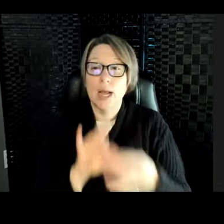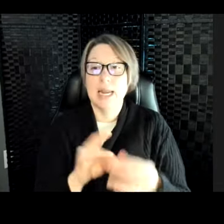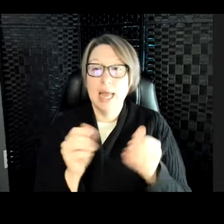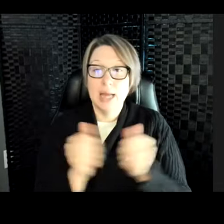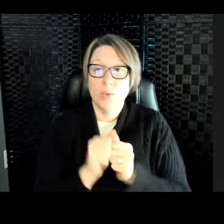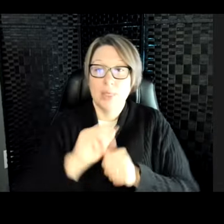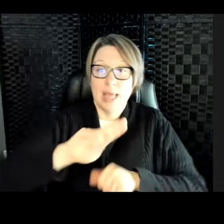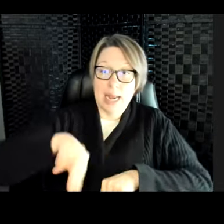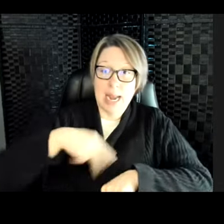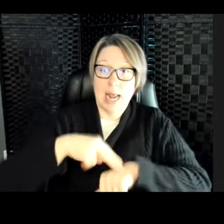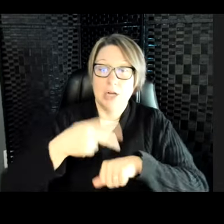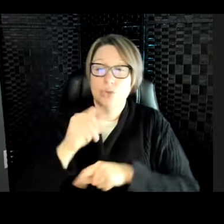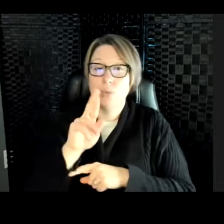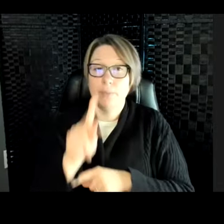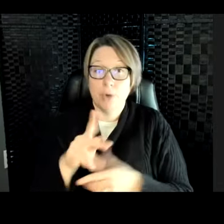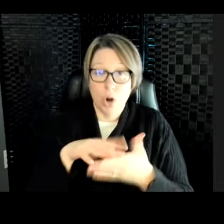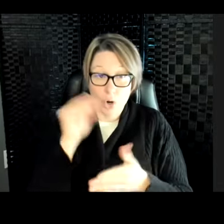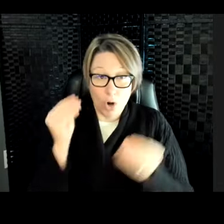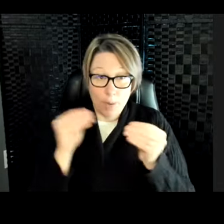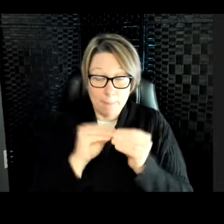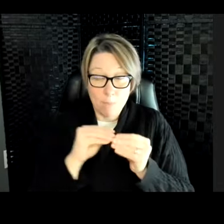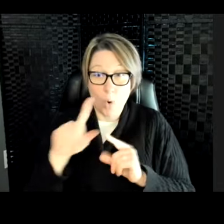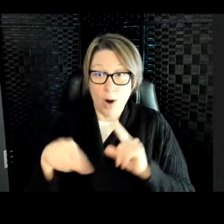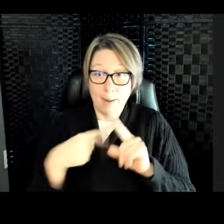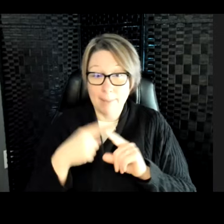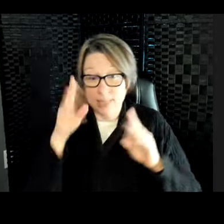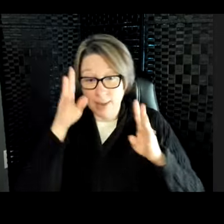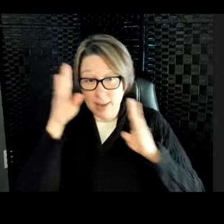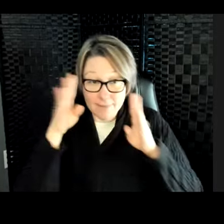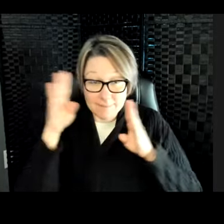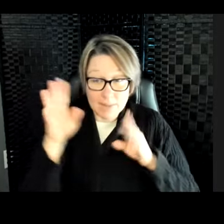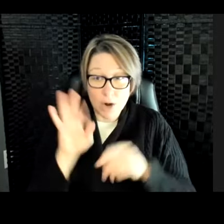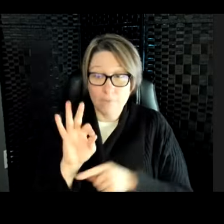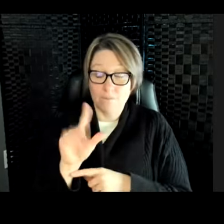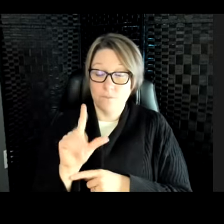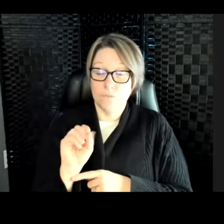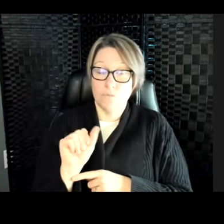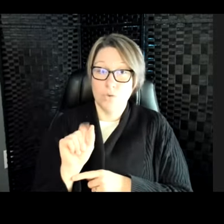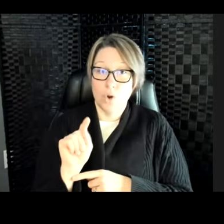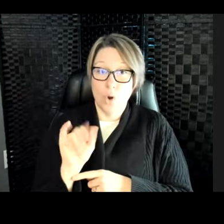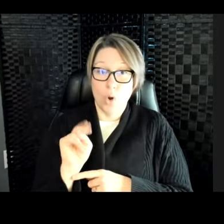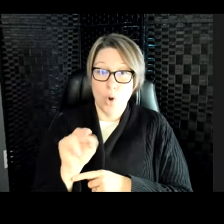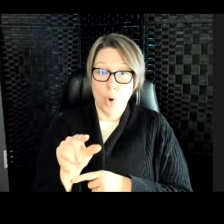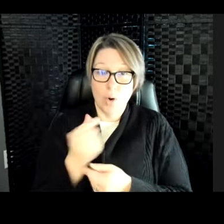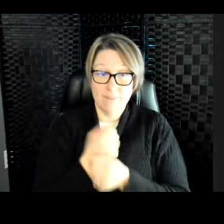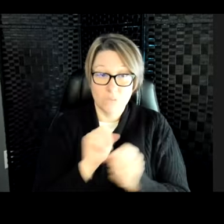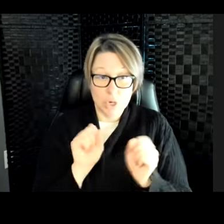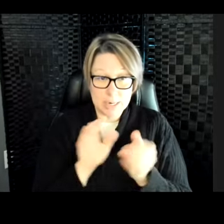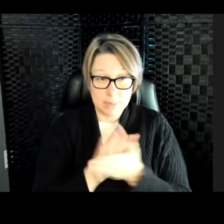park to learn more about the innovative Floating Freedom School to help celebrate Black History Month. So hopefully you've